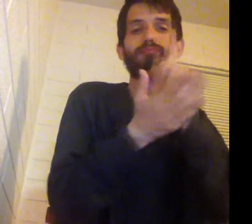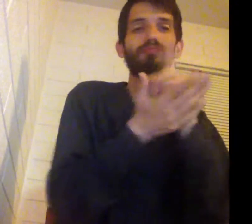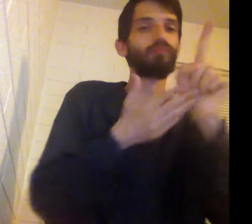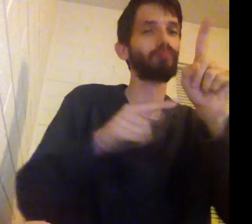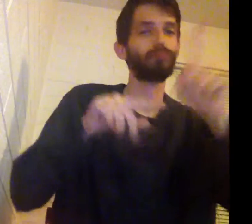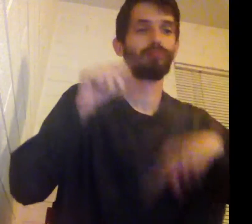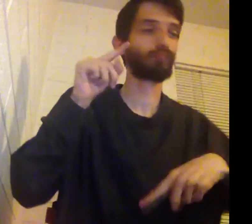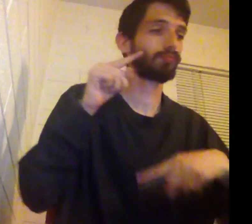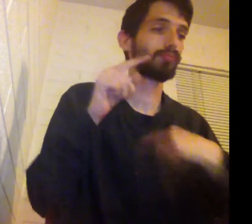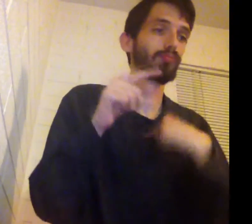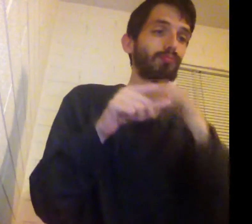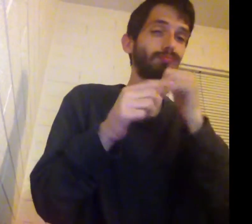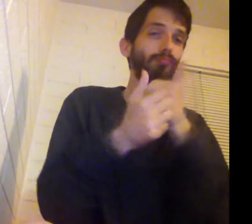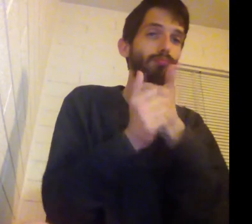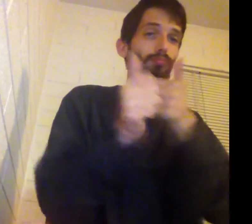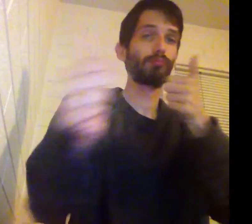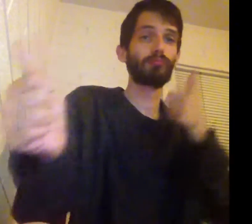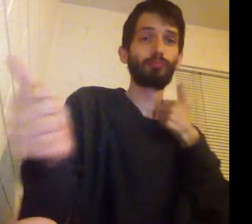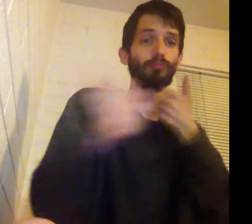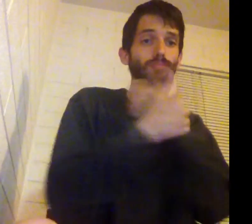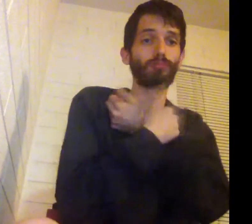love don't know what distance we are